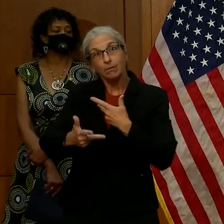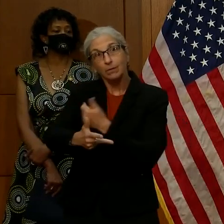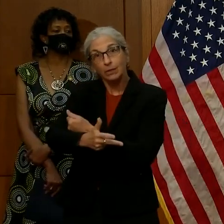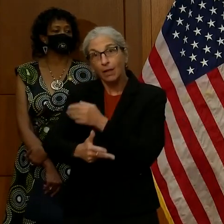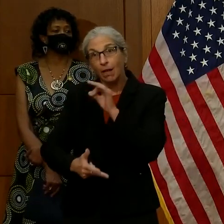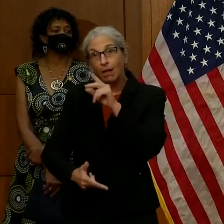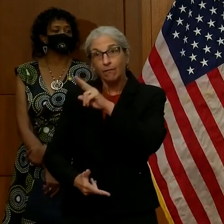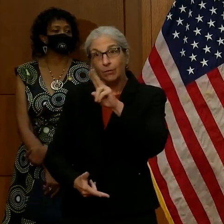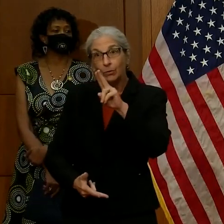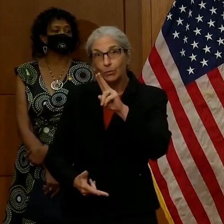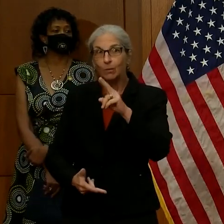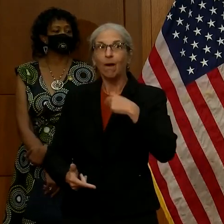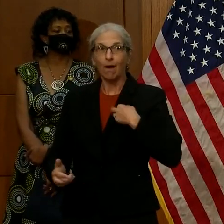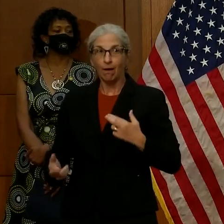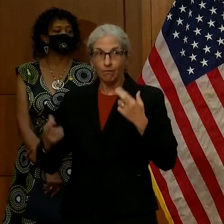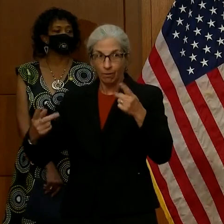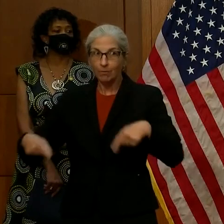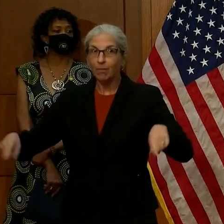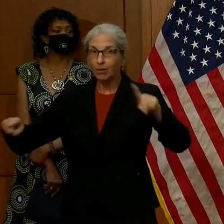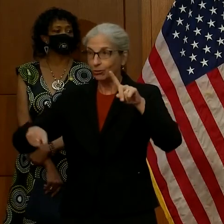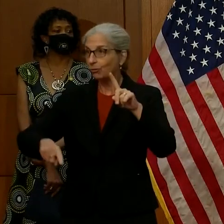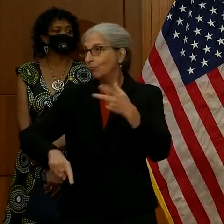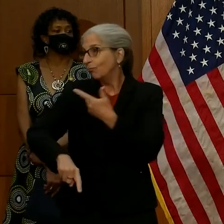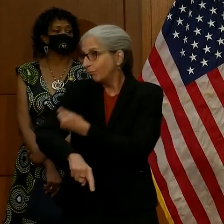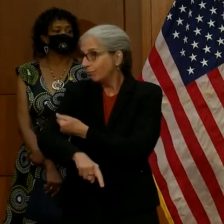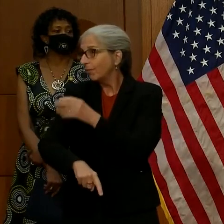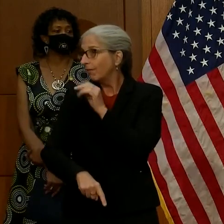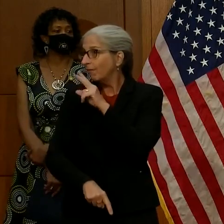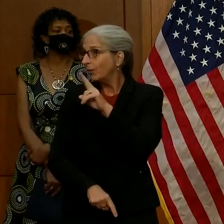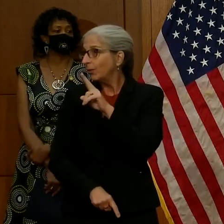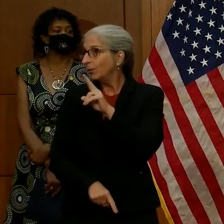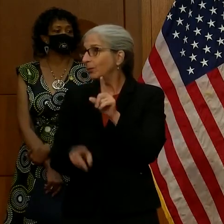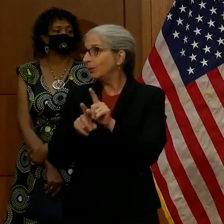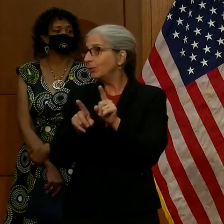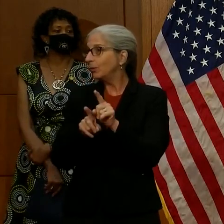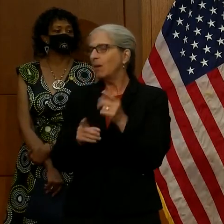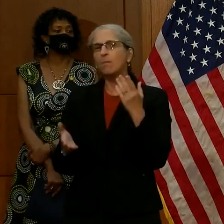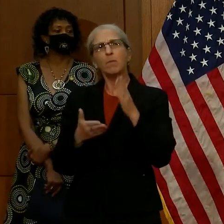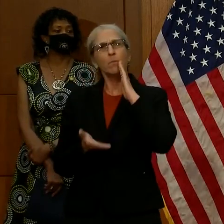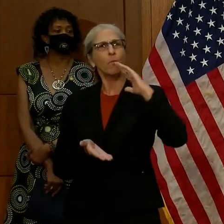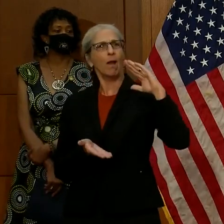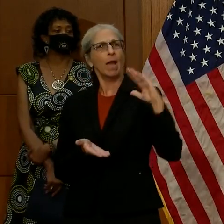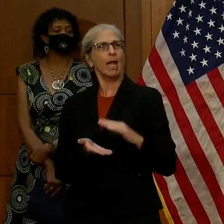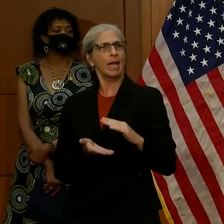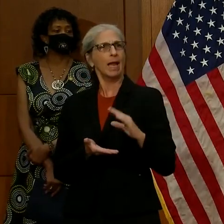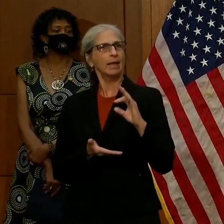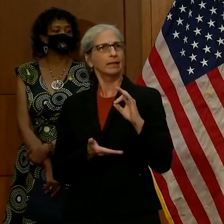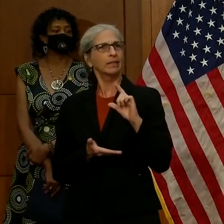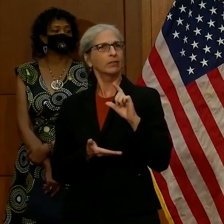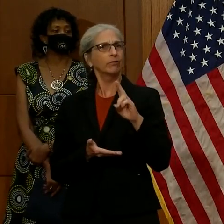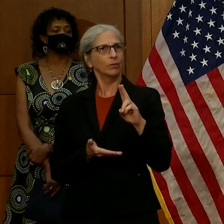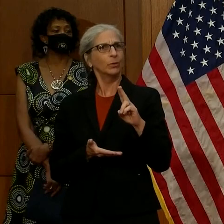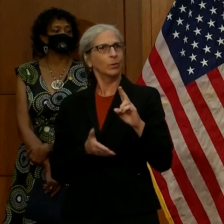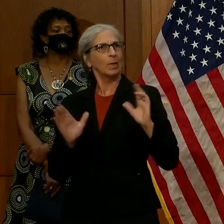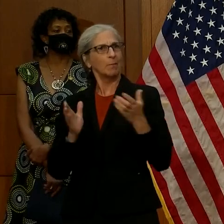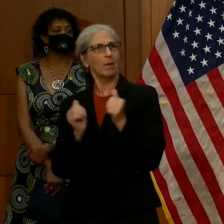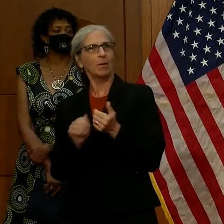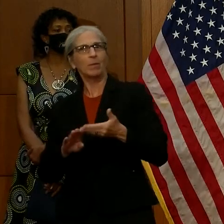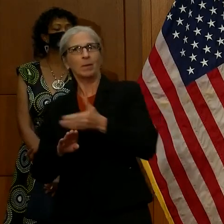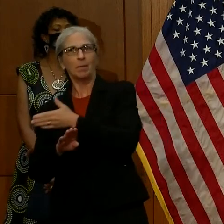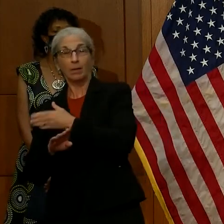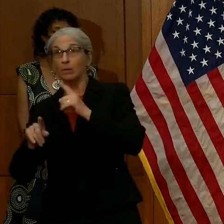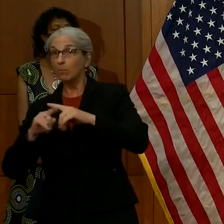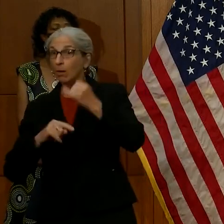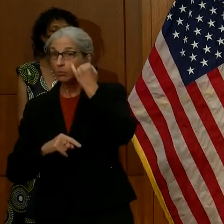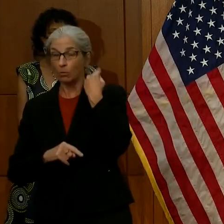all of you to do, then perhaps the flu season won't be as impactful as it was in the past. But if we get a bad flu